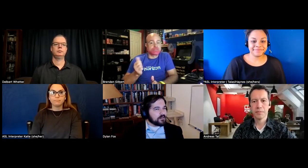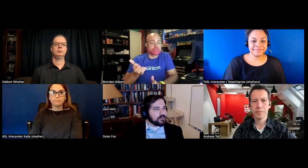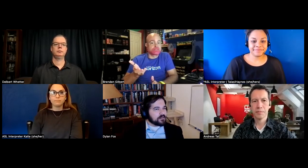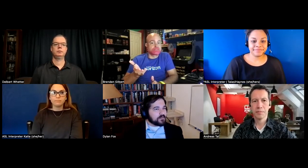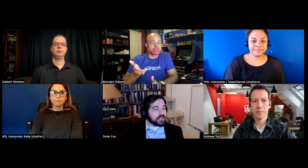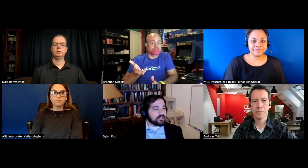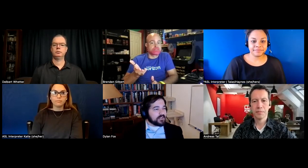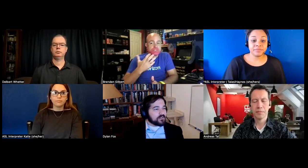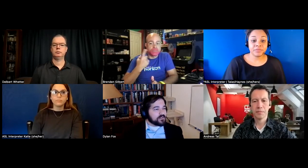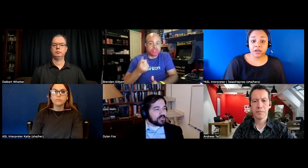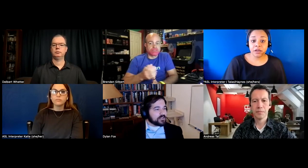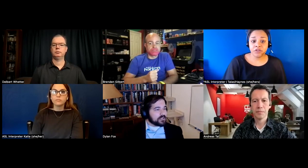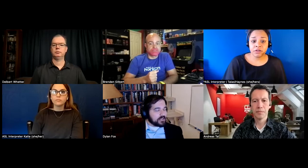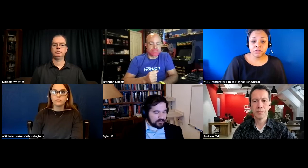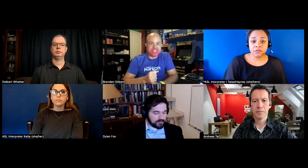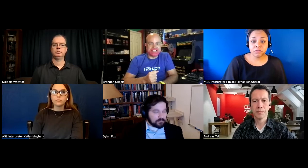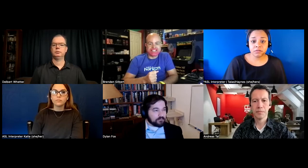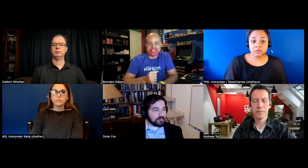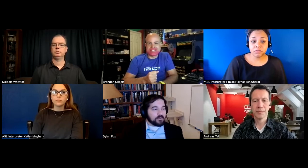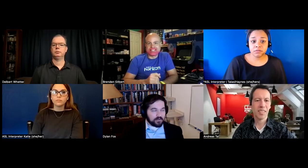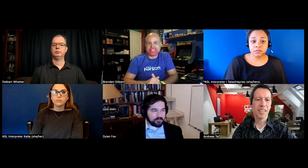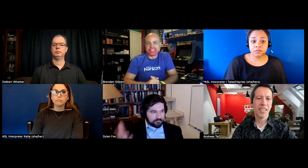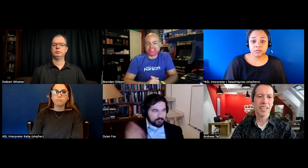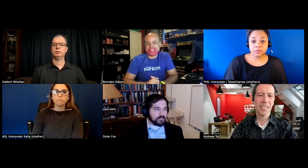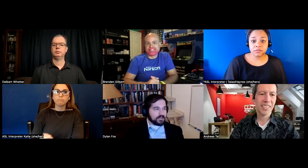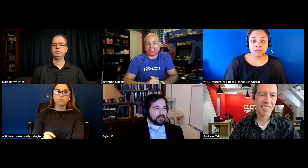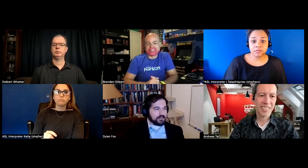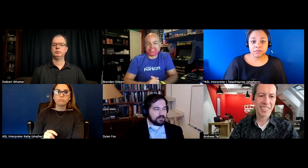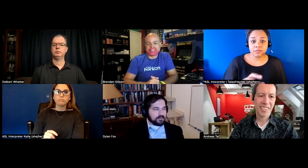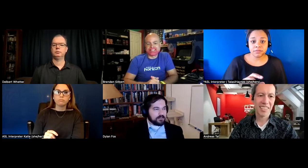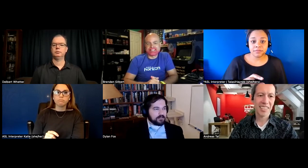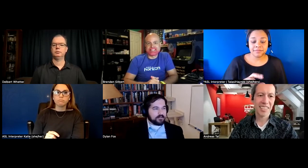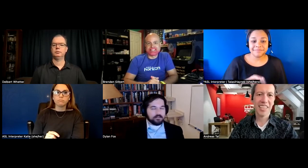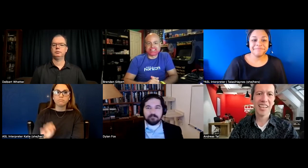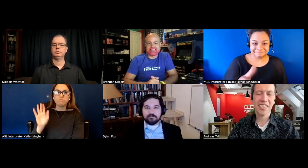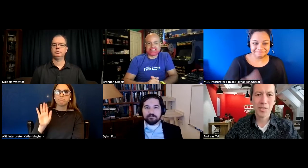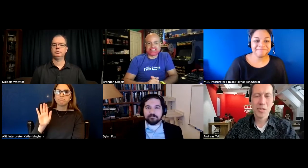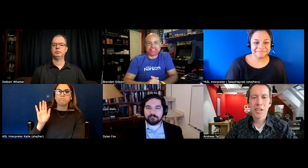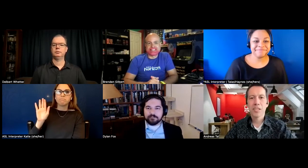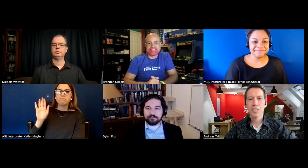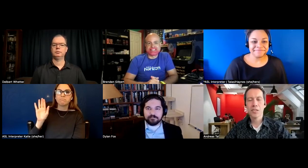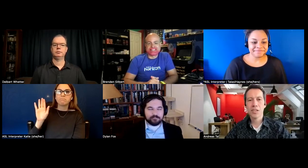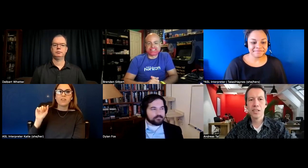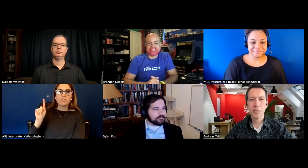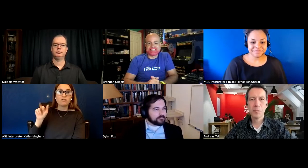so yeah definitely encourage you all to andreas yeah thank you so um